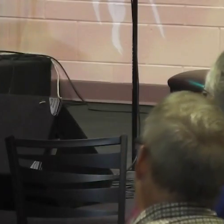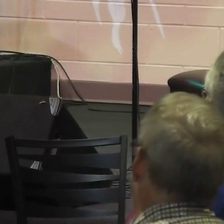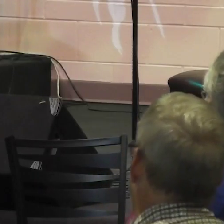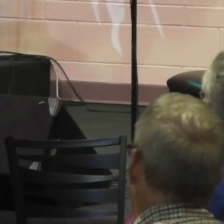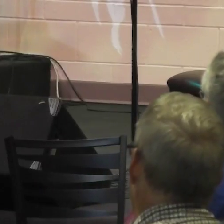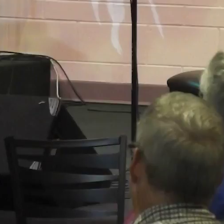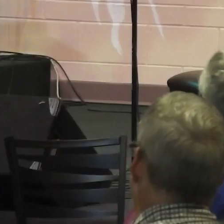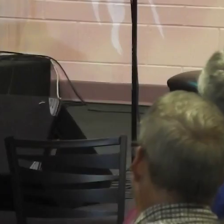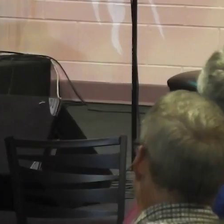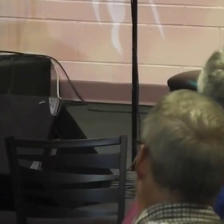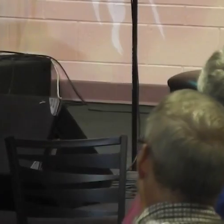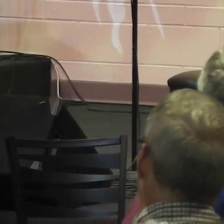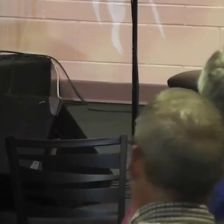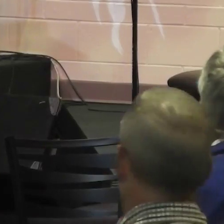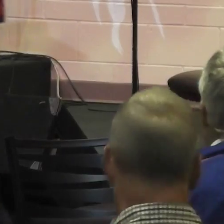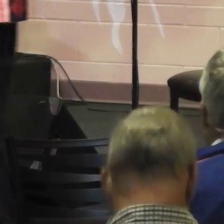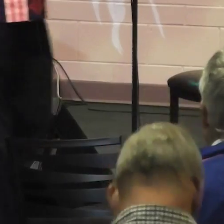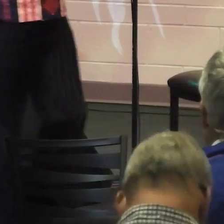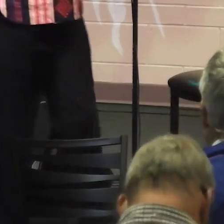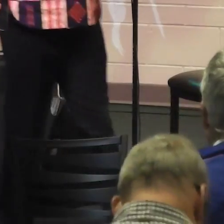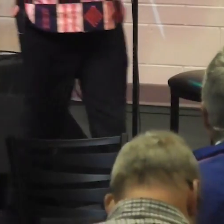Excellent, you can clap for yourselves.